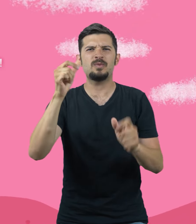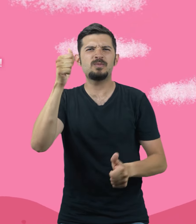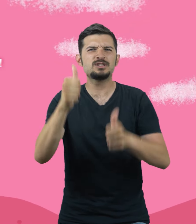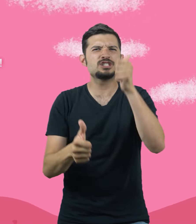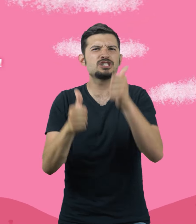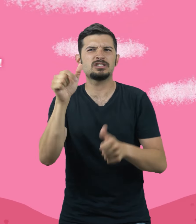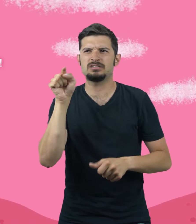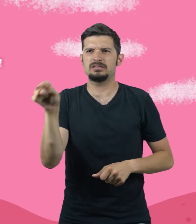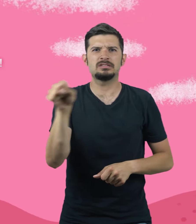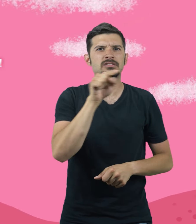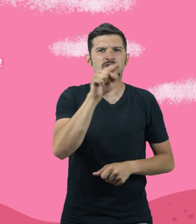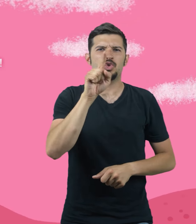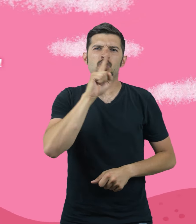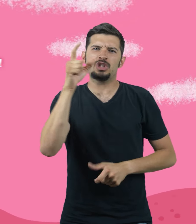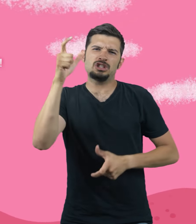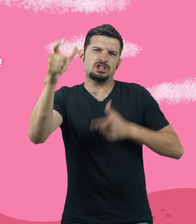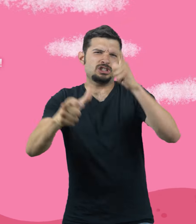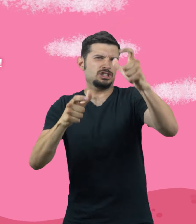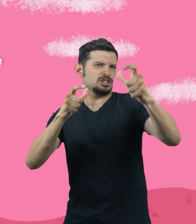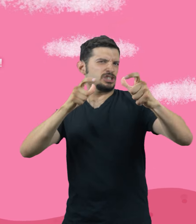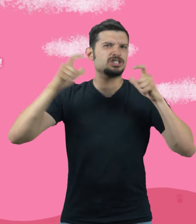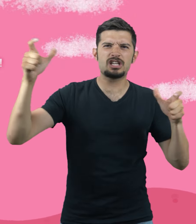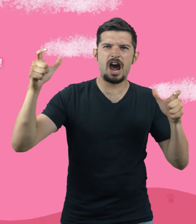One of them comes super size!